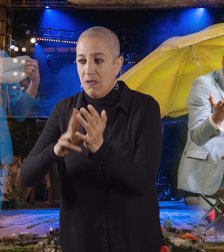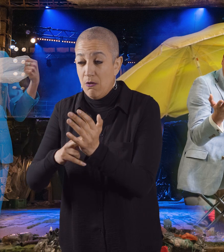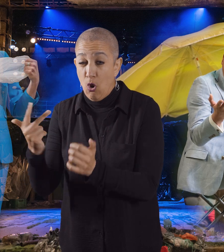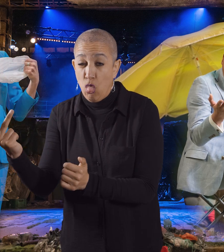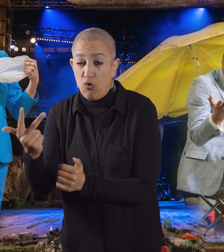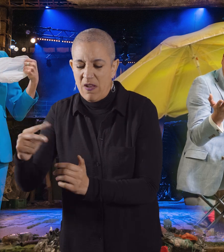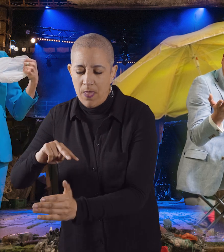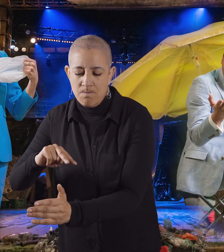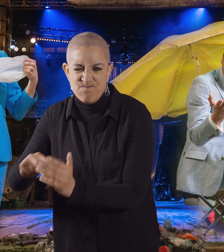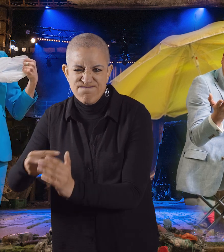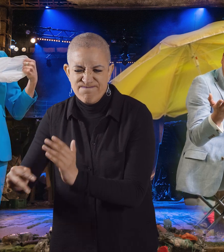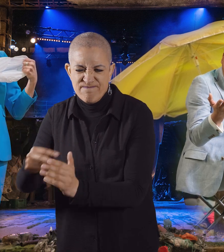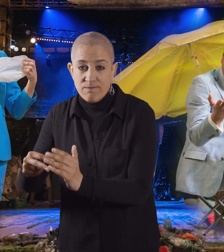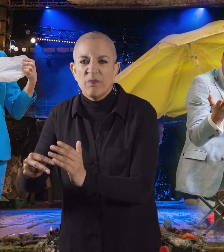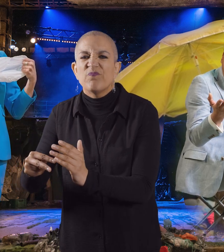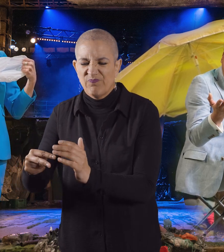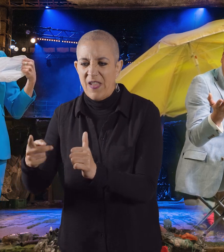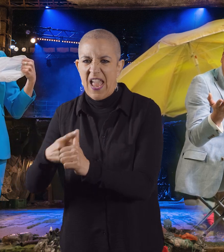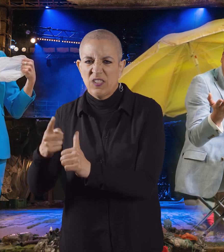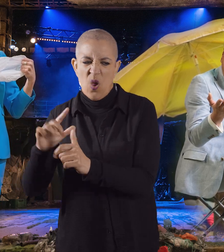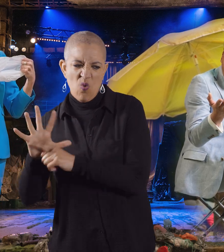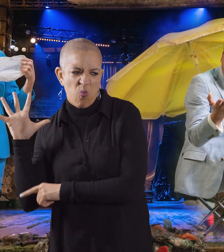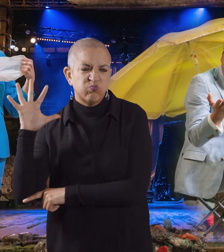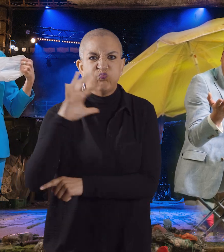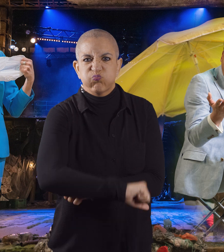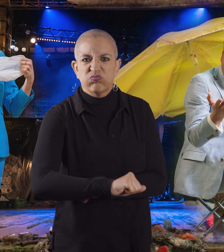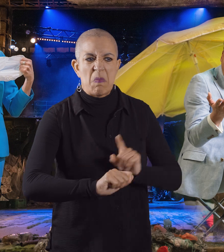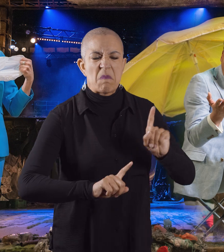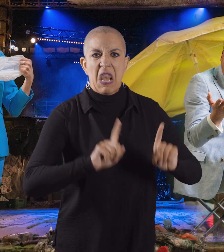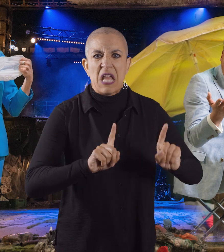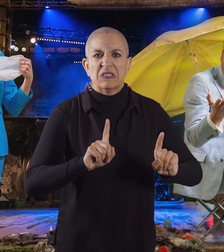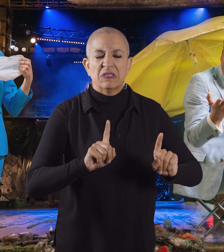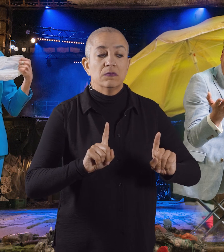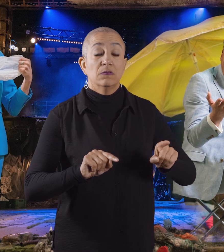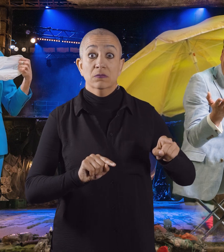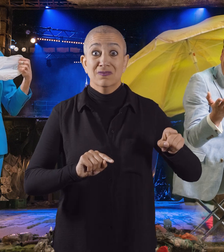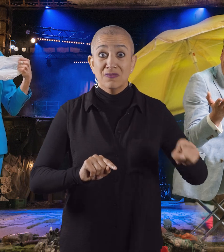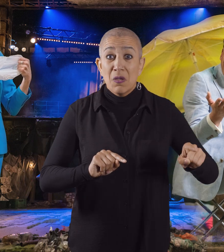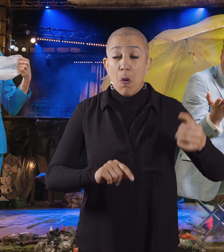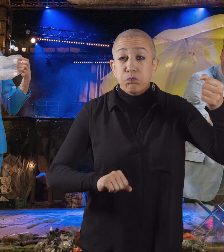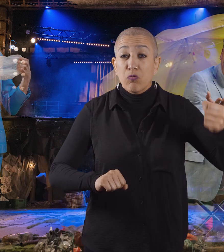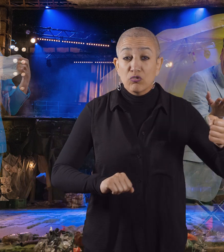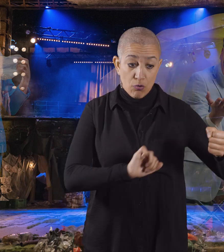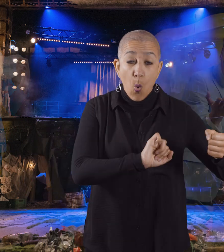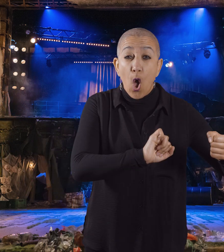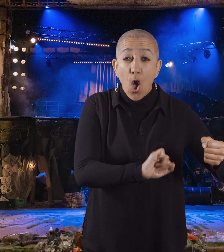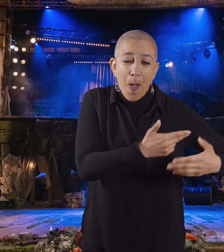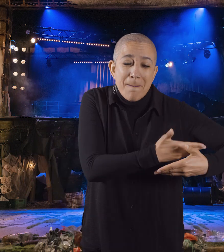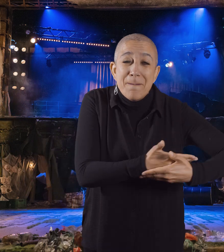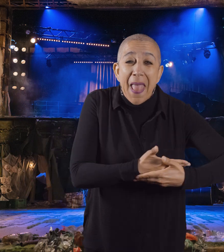Antonio took Milan for himself and sent Prospero and her baby daughter, Miranda, out to sea in a